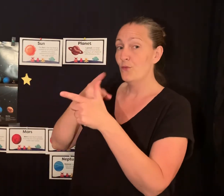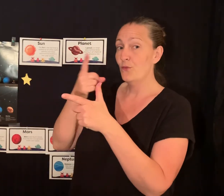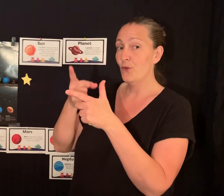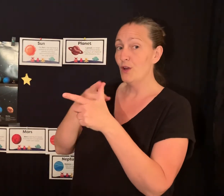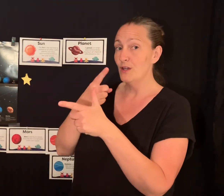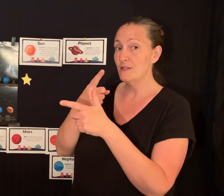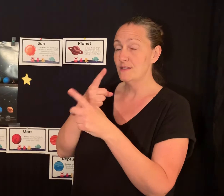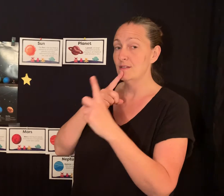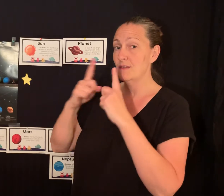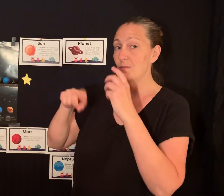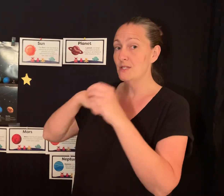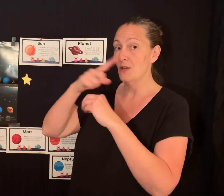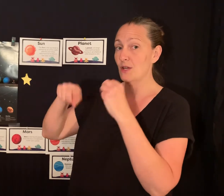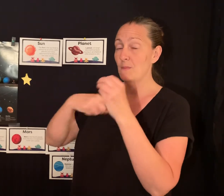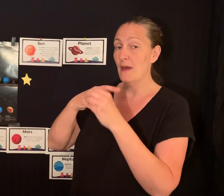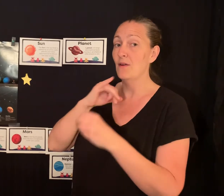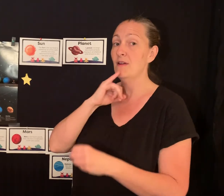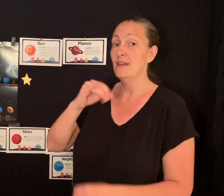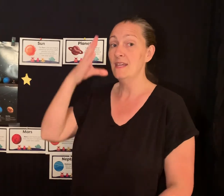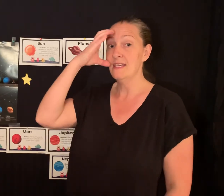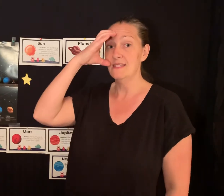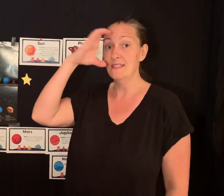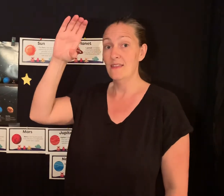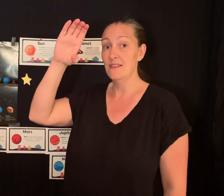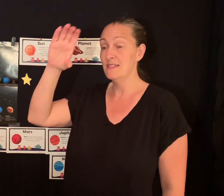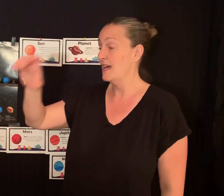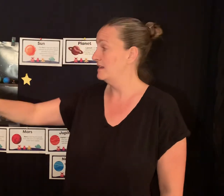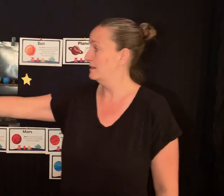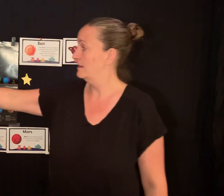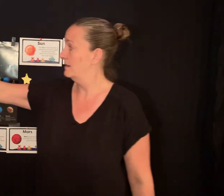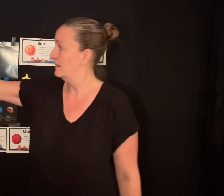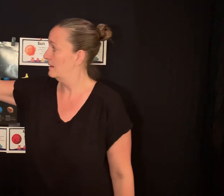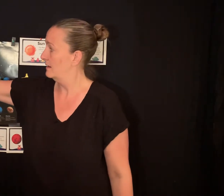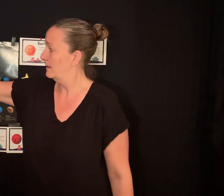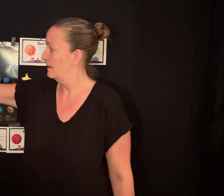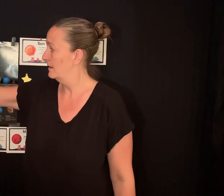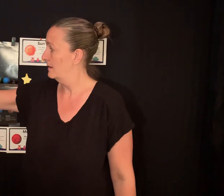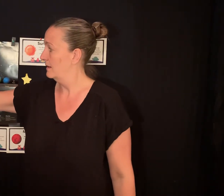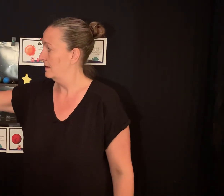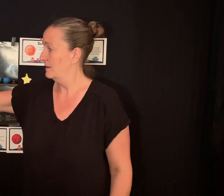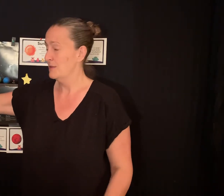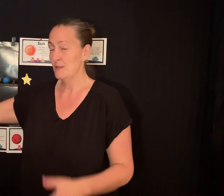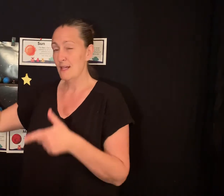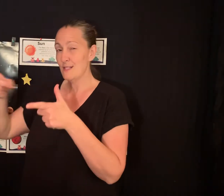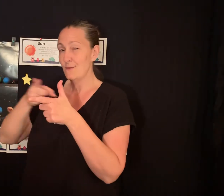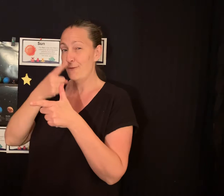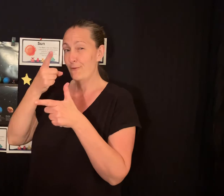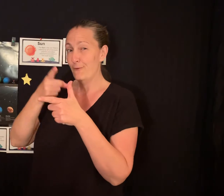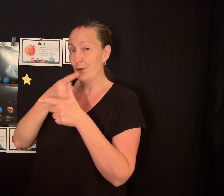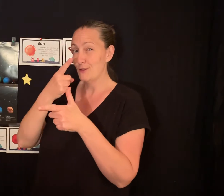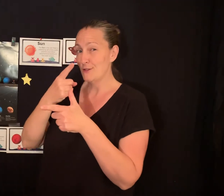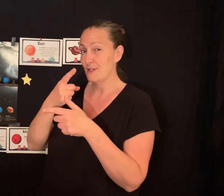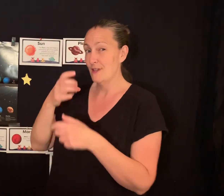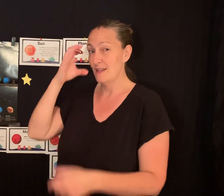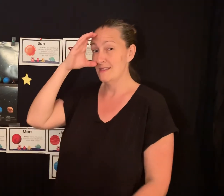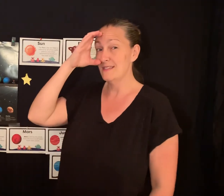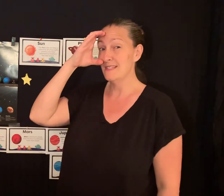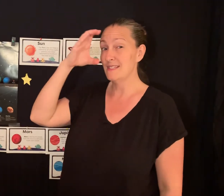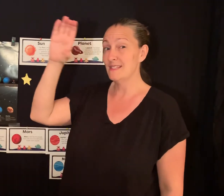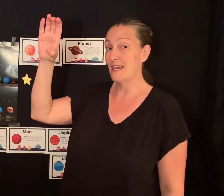First, that we talk about is the Sun. So, that's first, is the Sun.